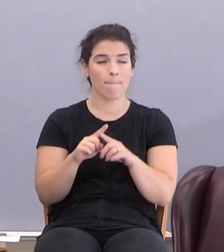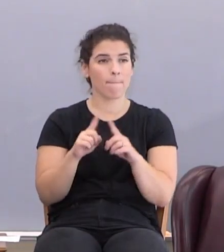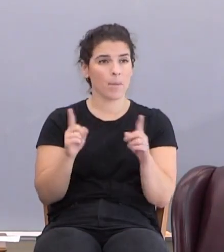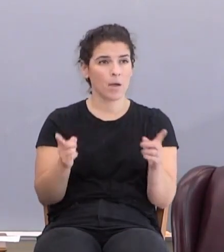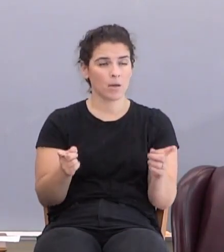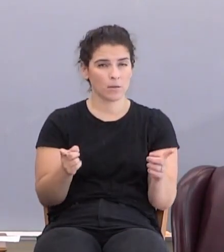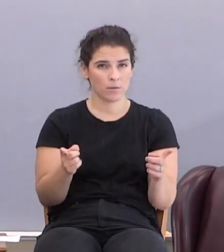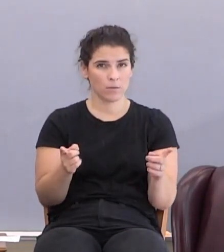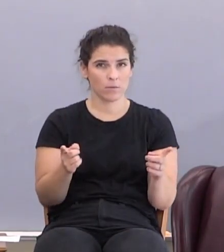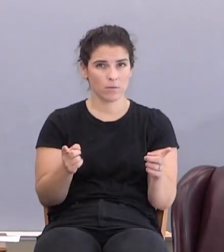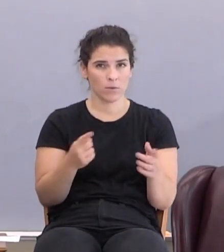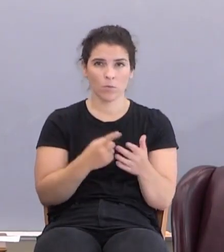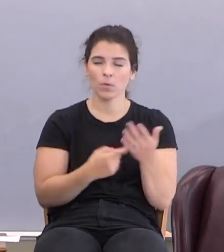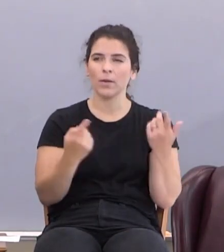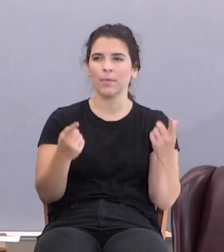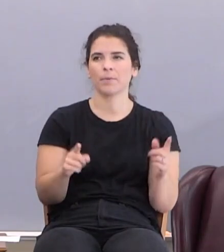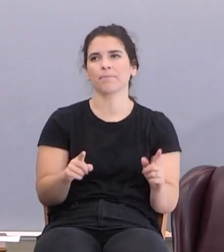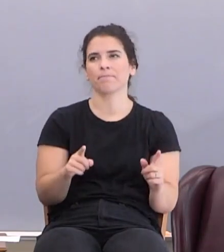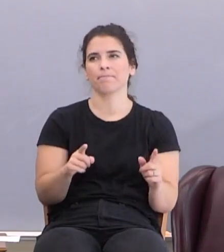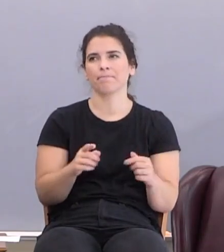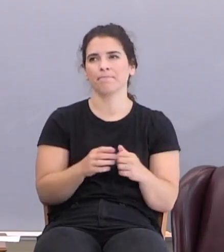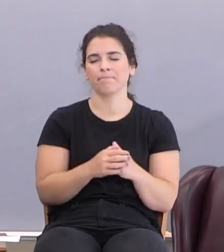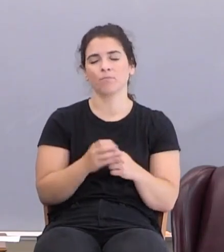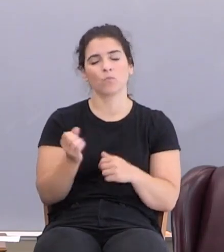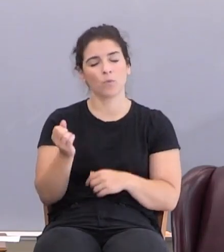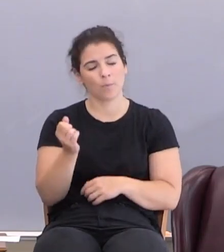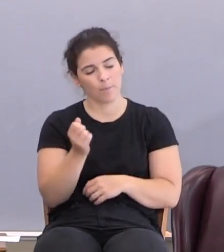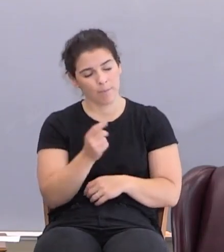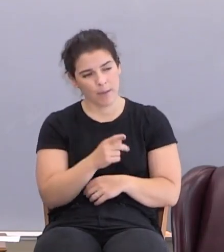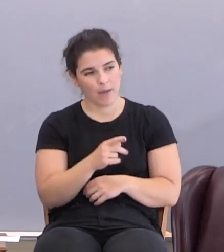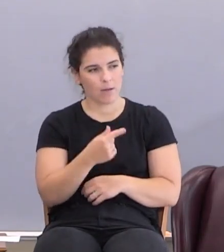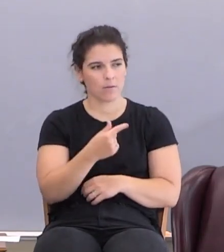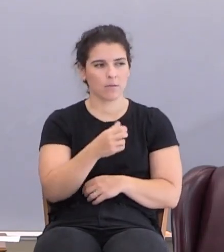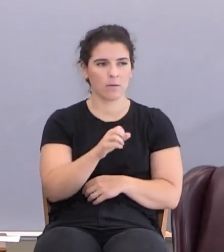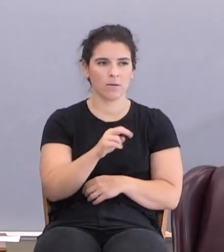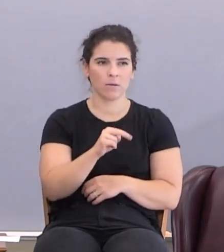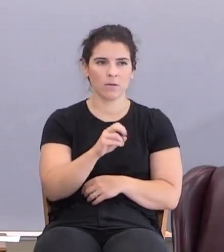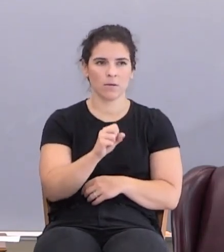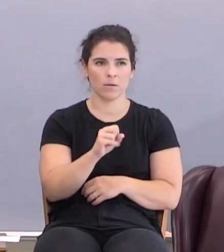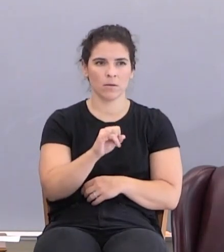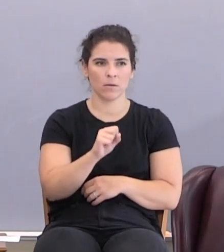But, what happened? Well, you go back there to Genesis 4.